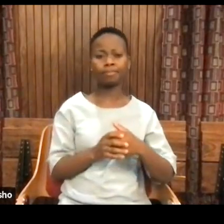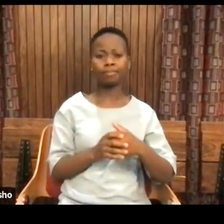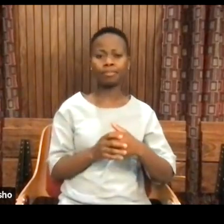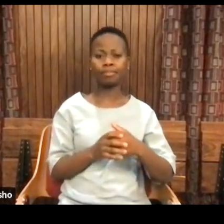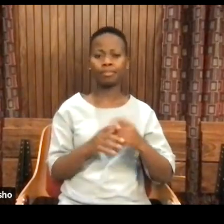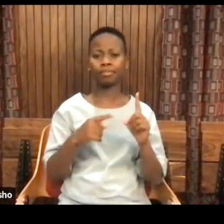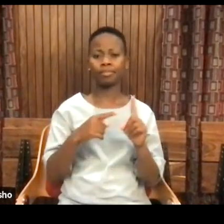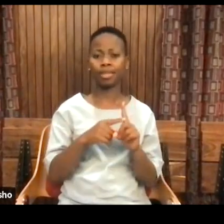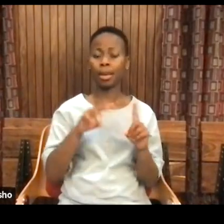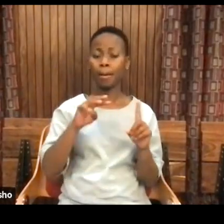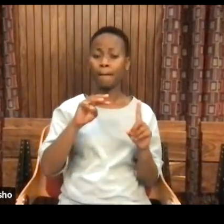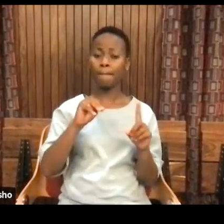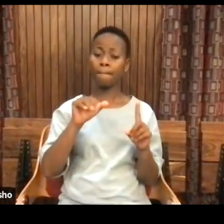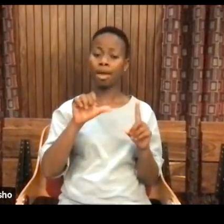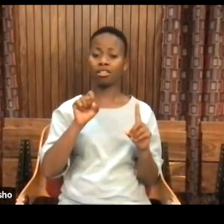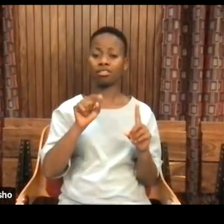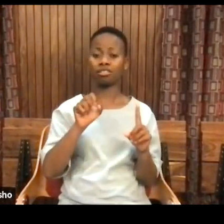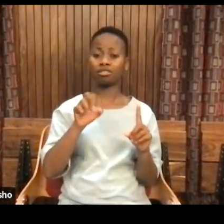Masters don't build houses.